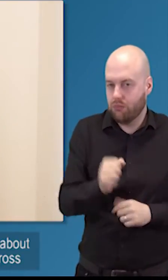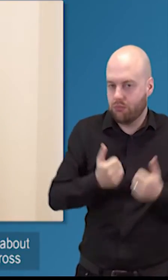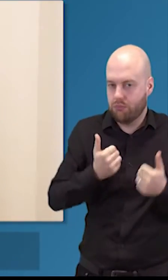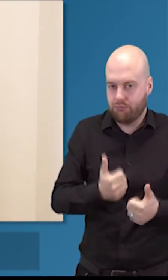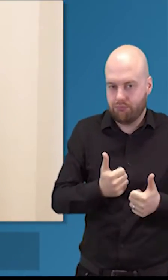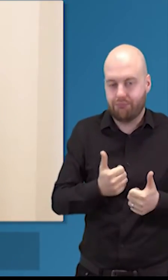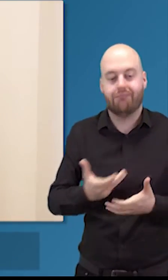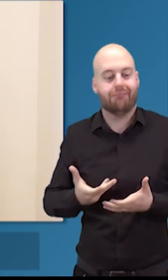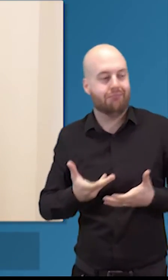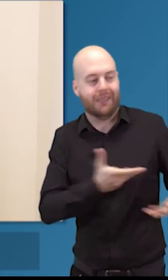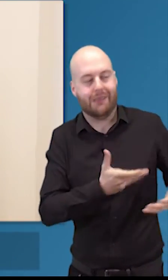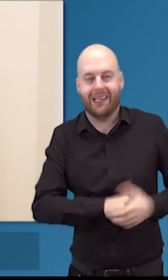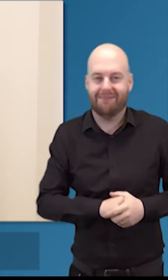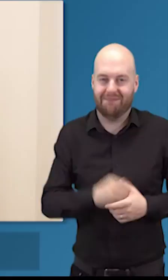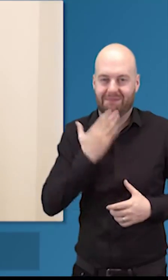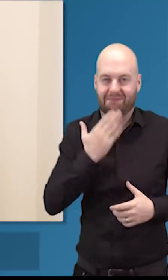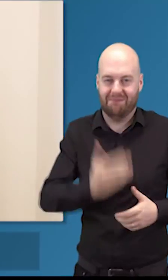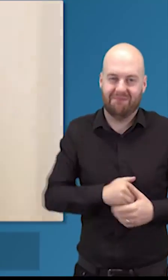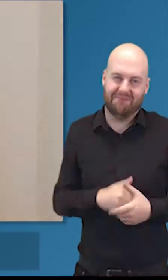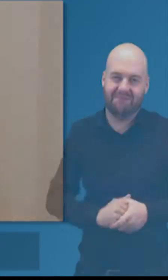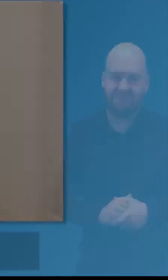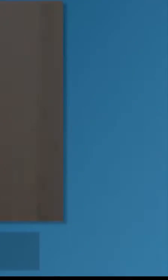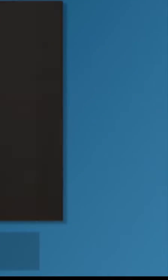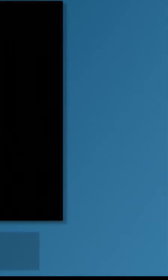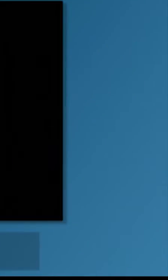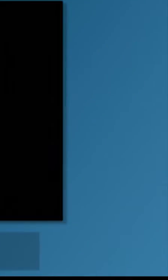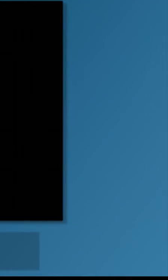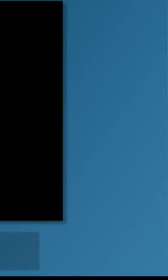across scotland on this area of work we're going pass back to our